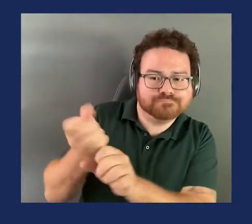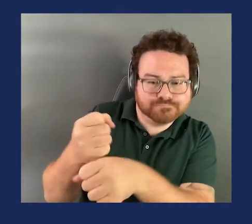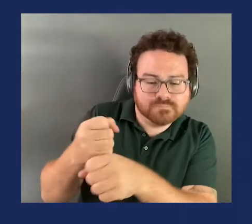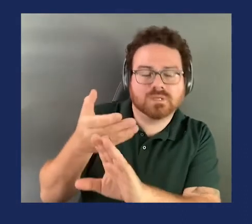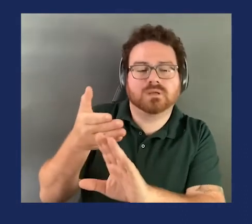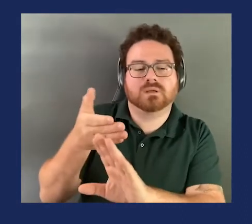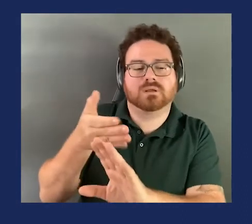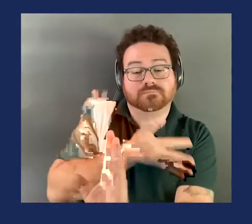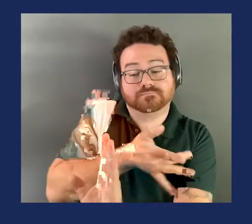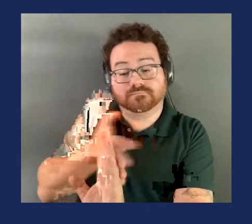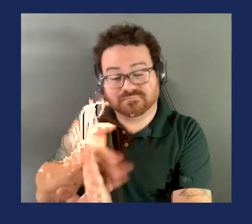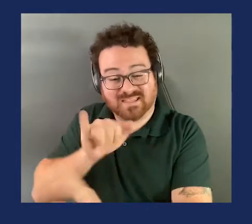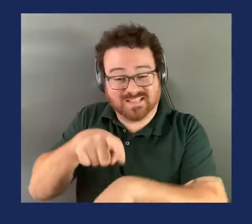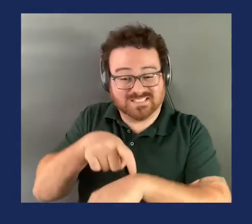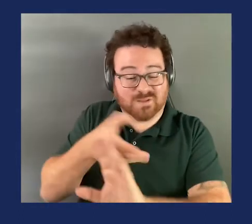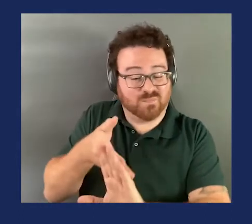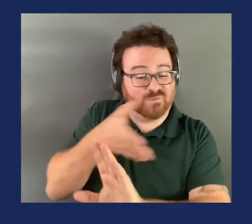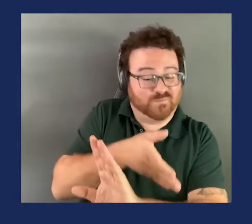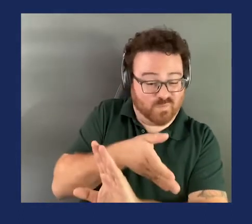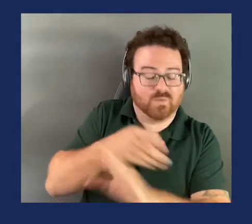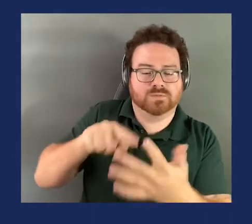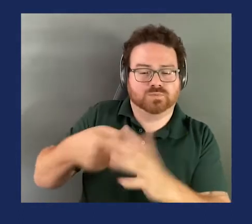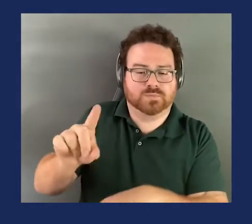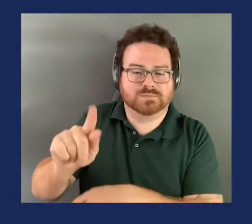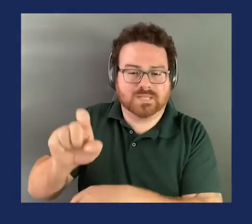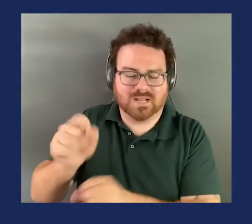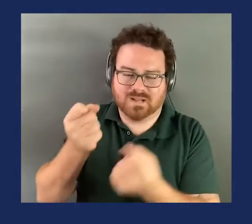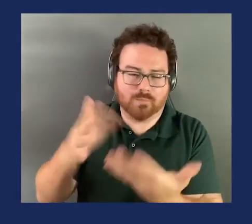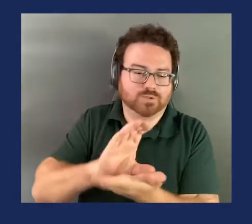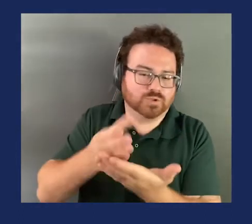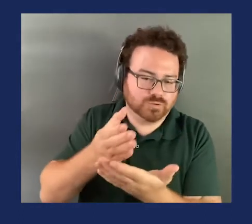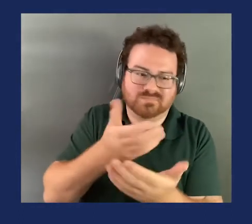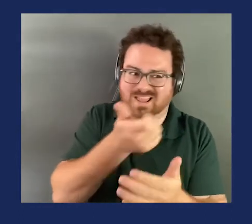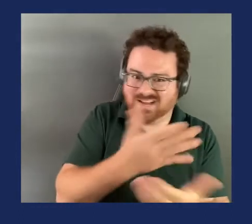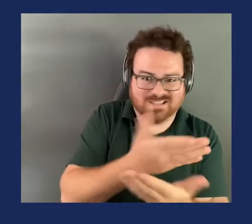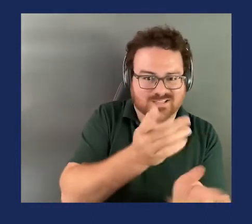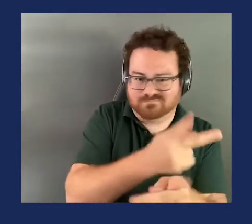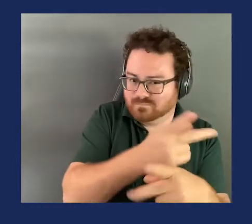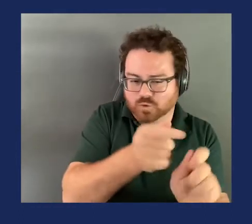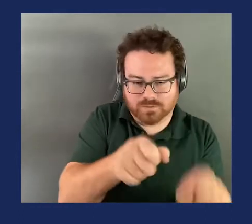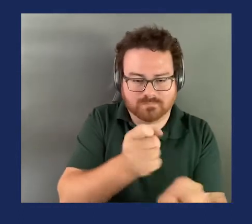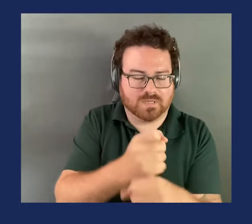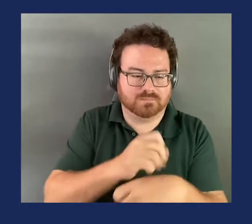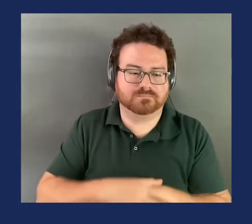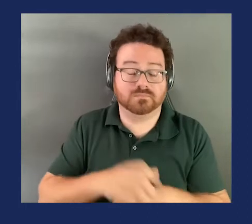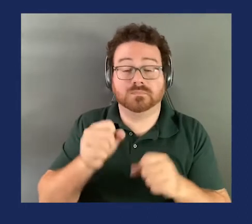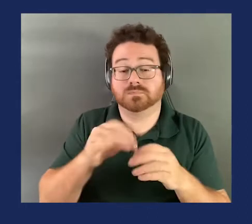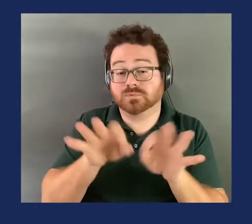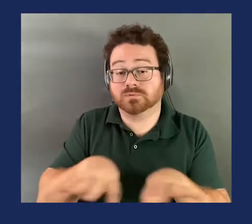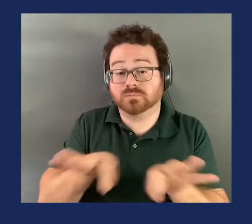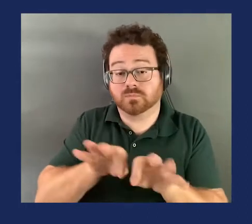In the end, we need to strike a balance between what's consistent with our statutes, fair to manufacturers, while